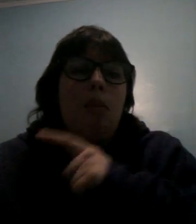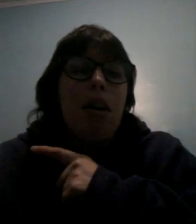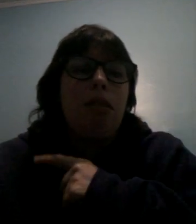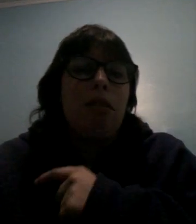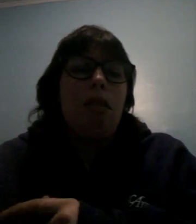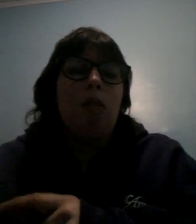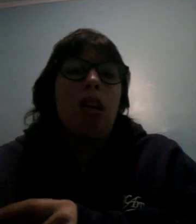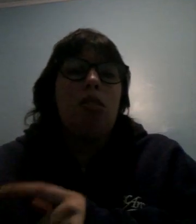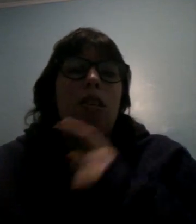button notification